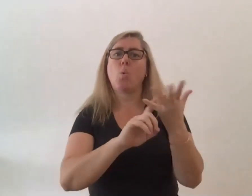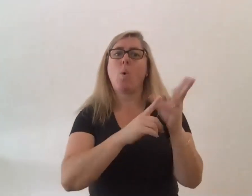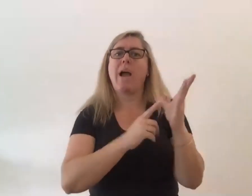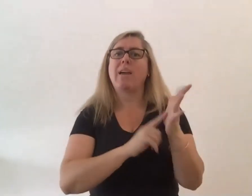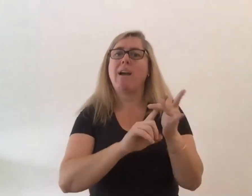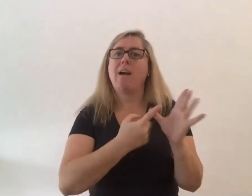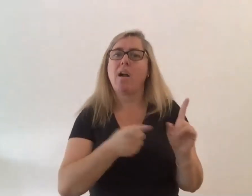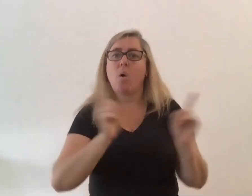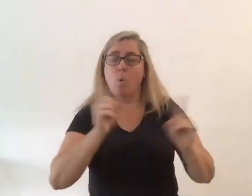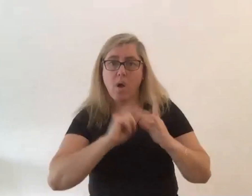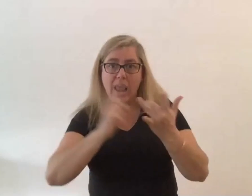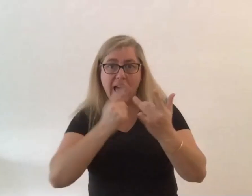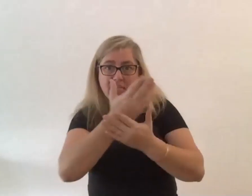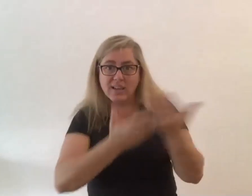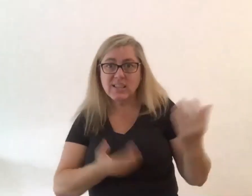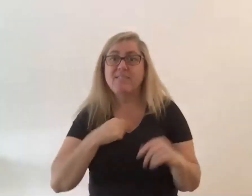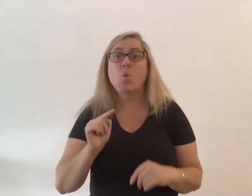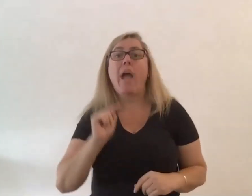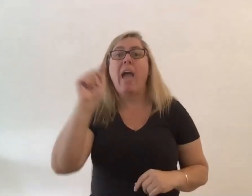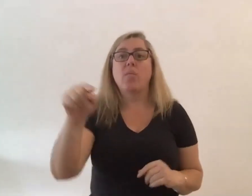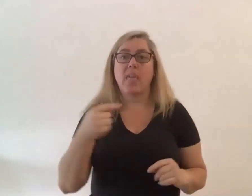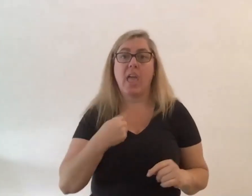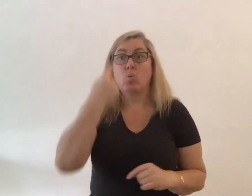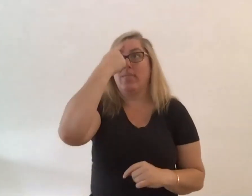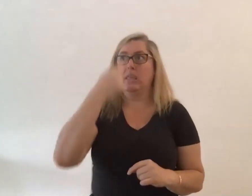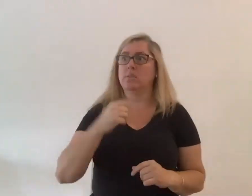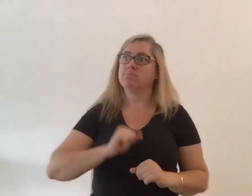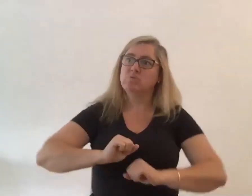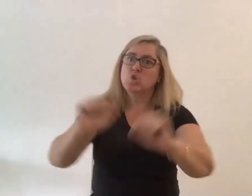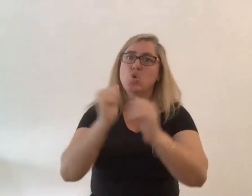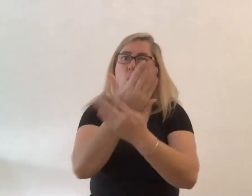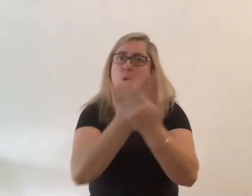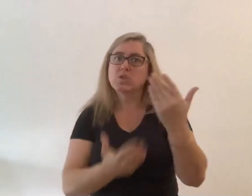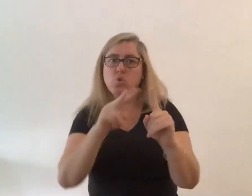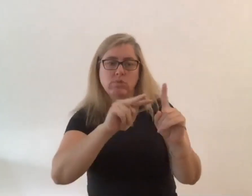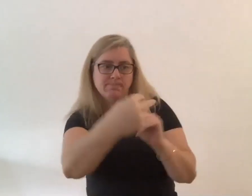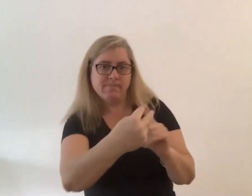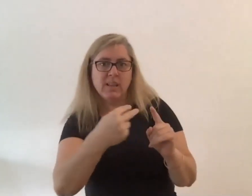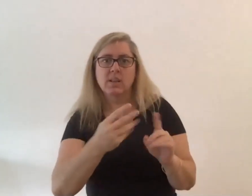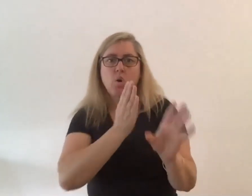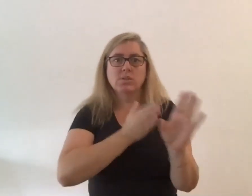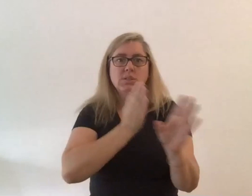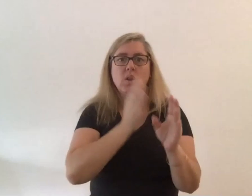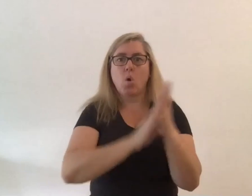you're out there and you think you've got a unique perspective of psych wards get in touch with me i'd love to hear from you